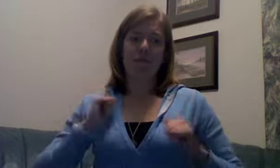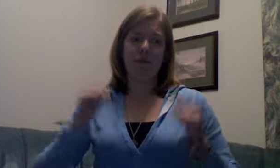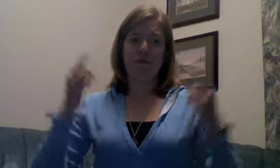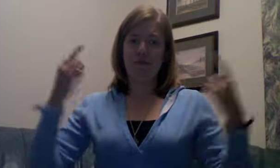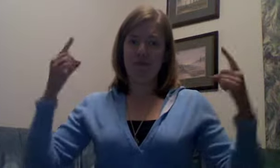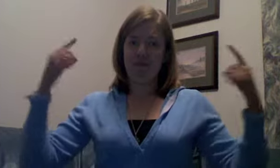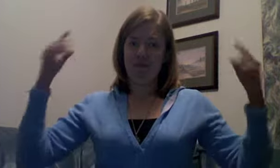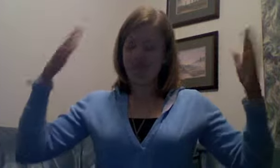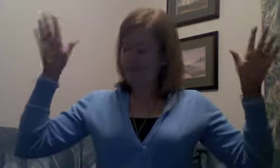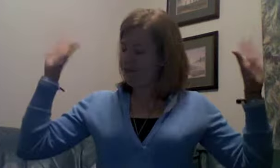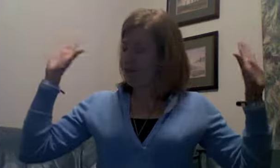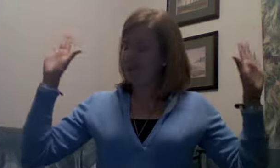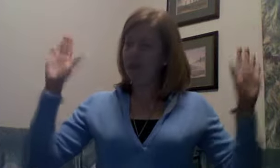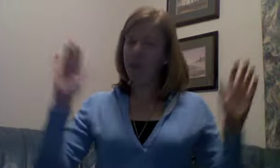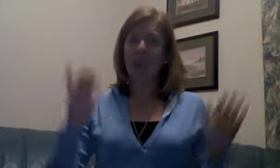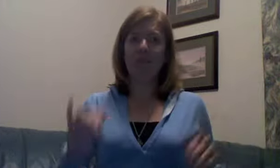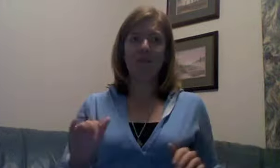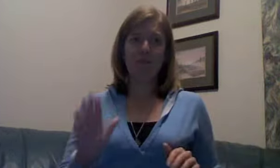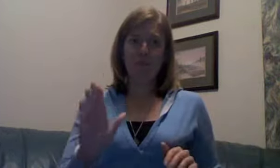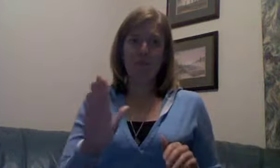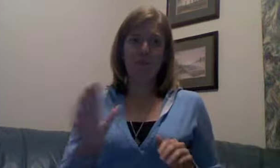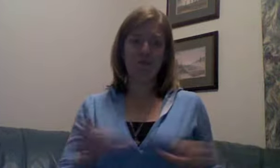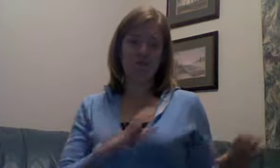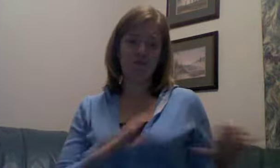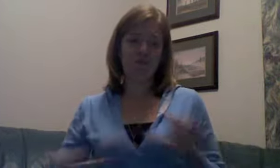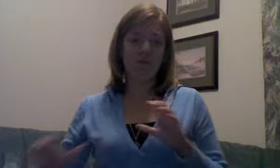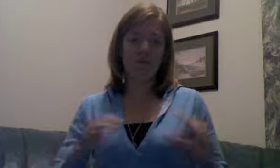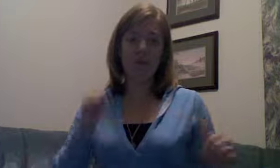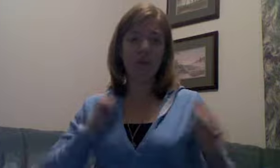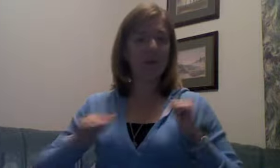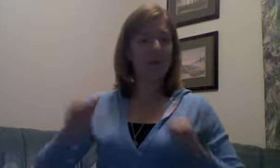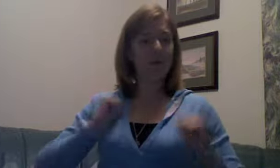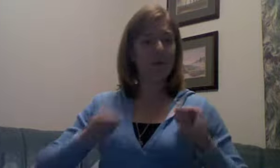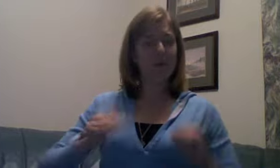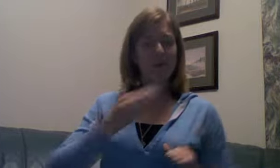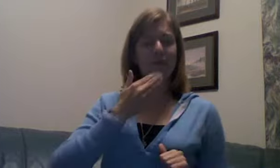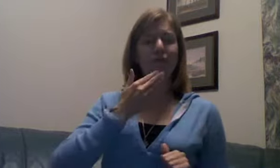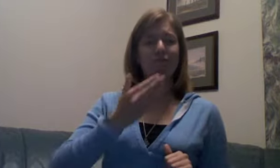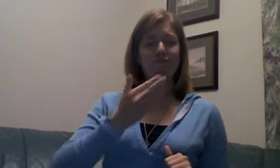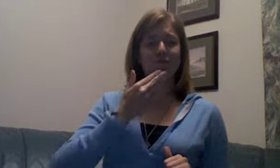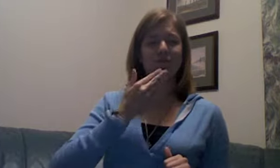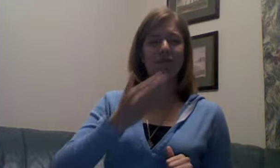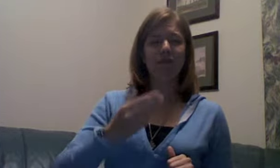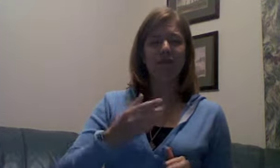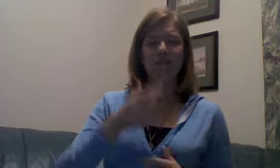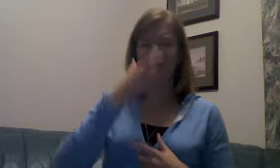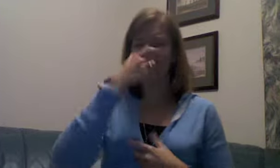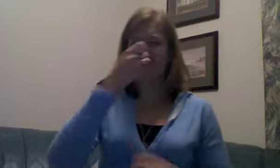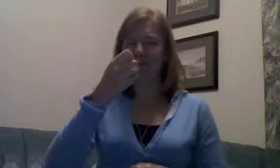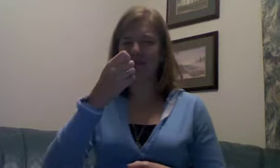closing. That was quite a show, very entertaining,